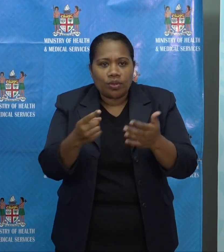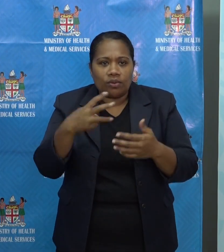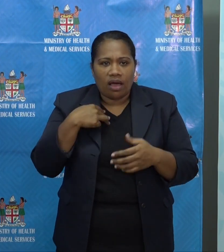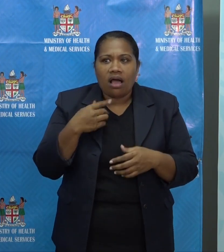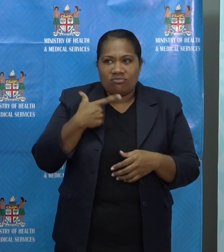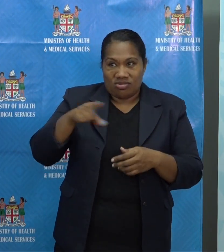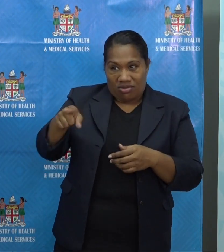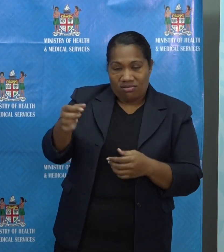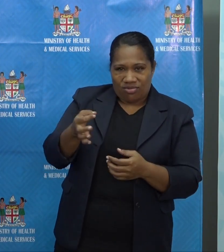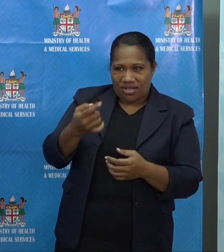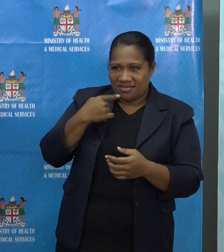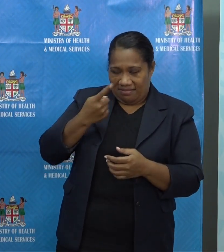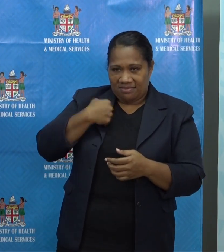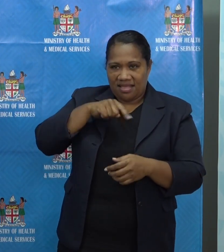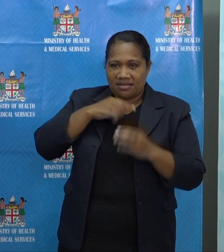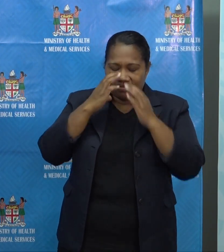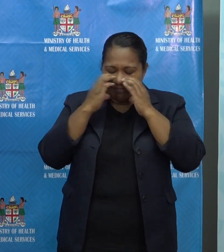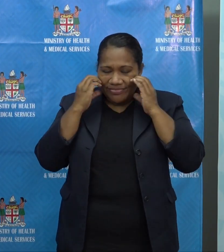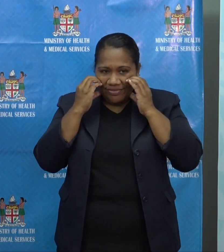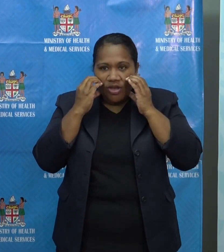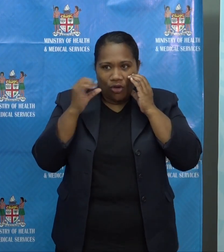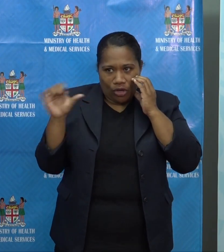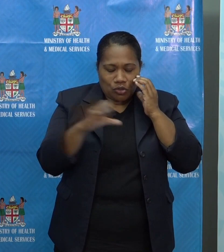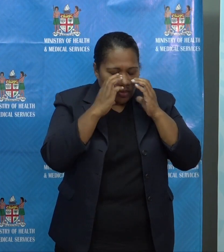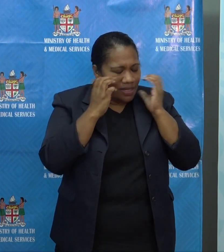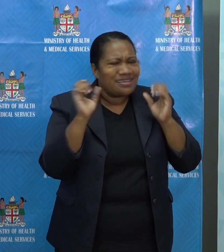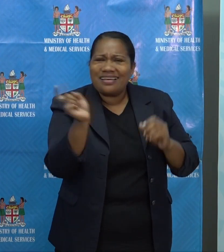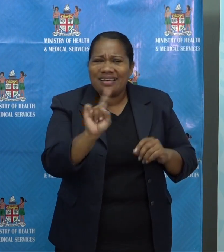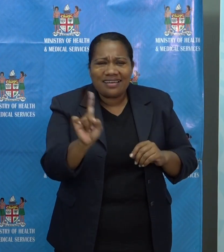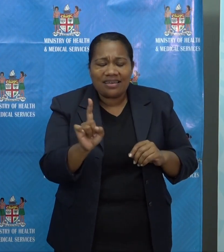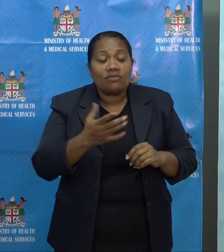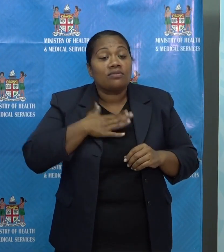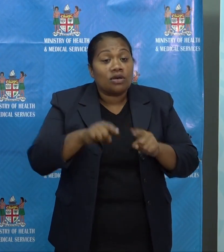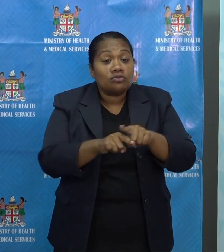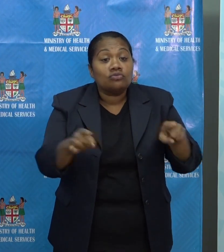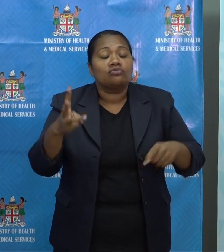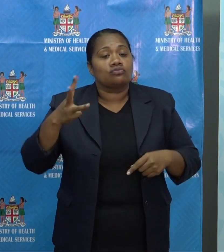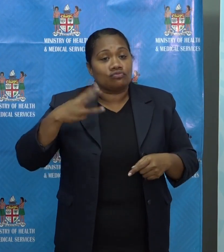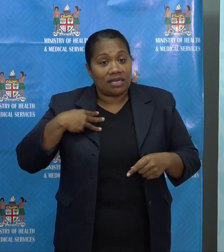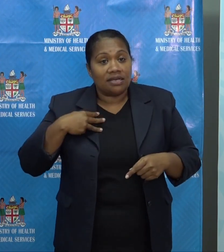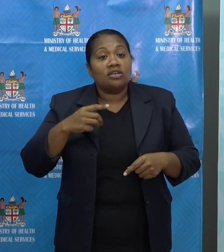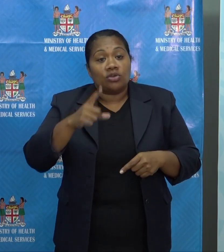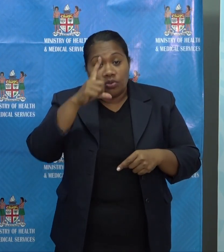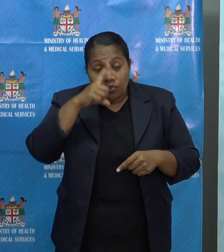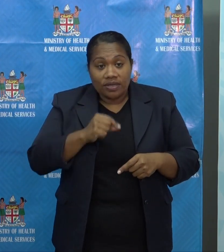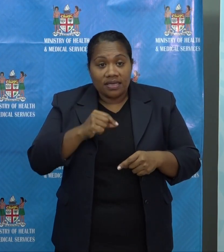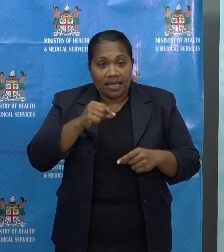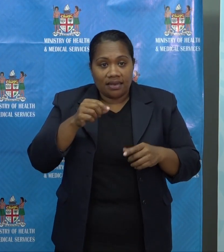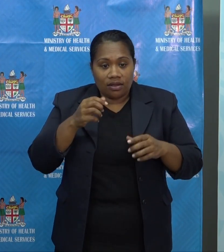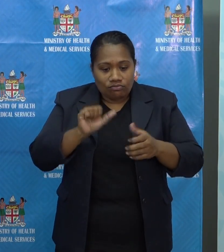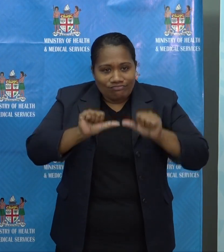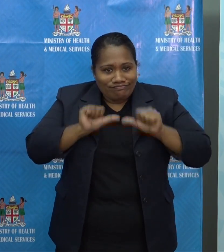You should wear a mask because you don't want the virus to come to you neither do you want to pass your virus to anybody else.